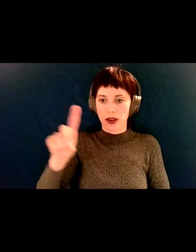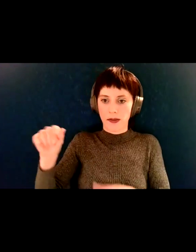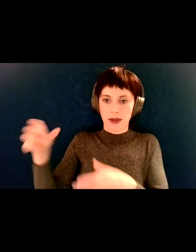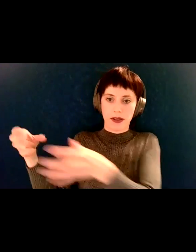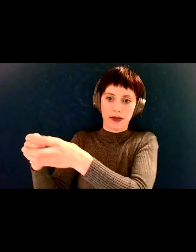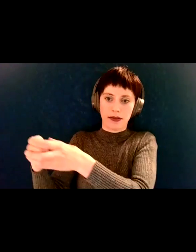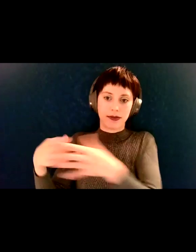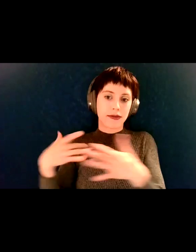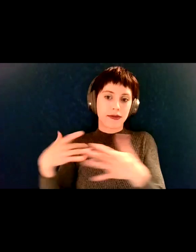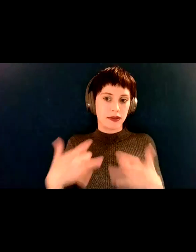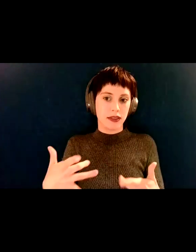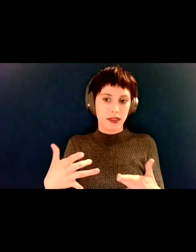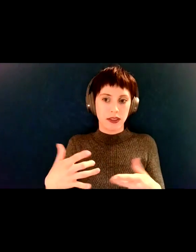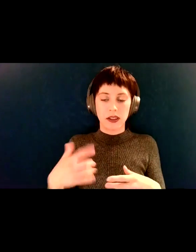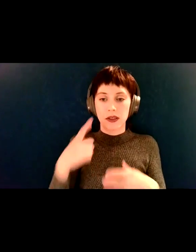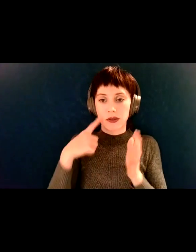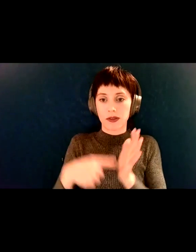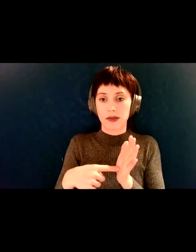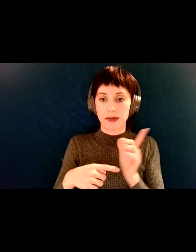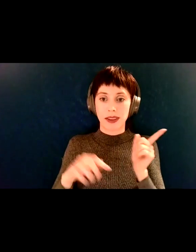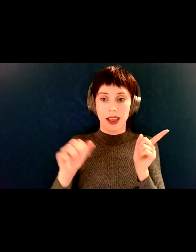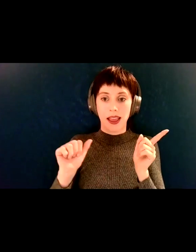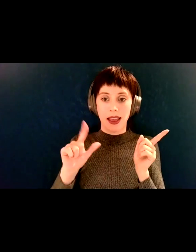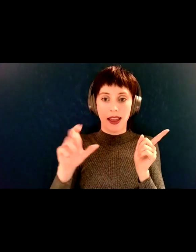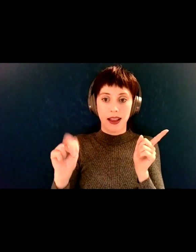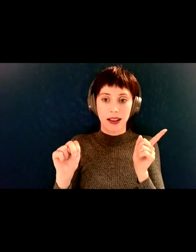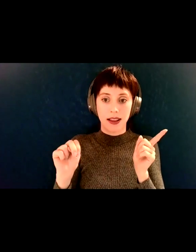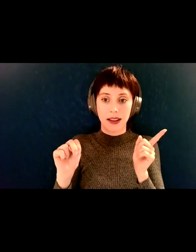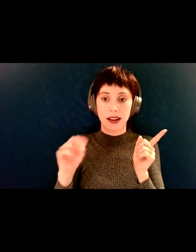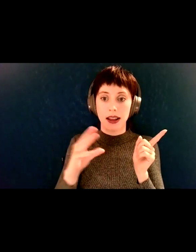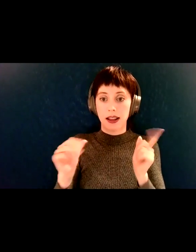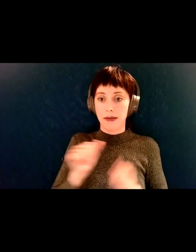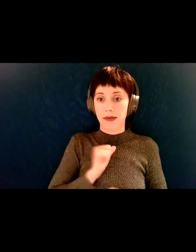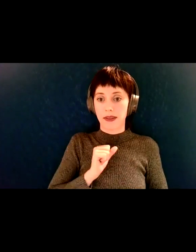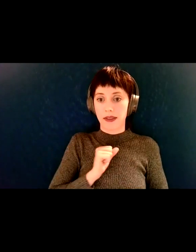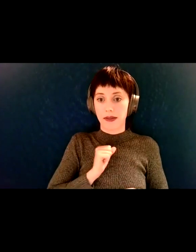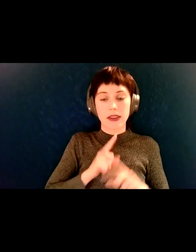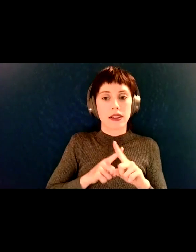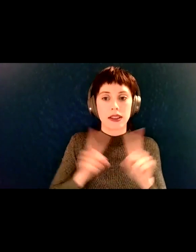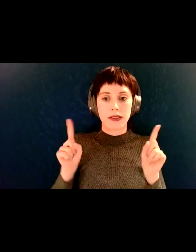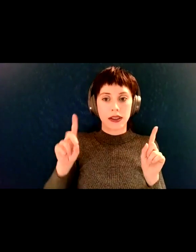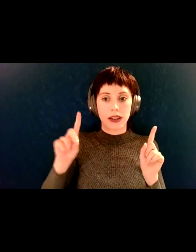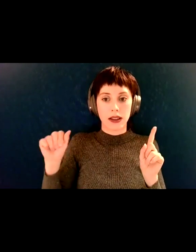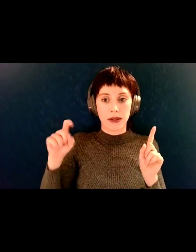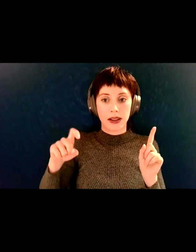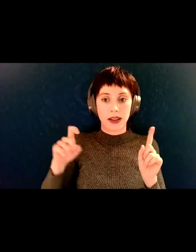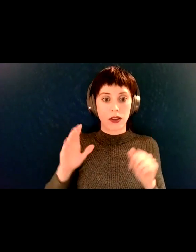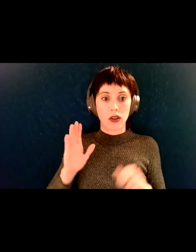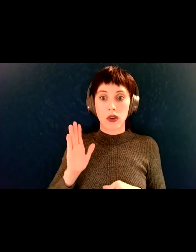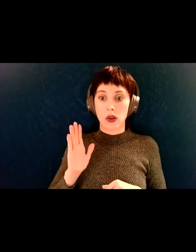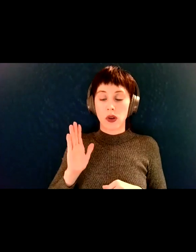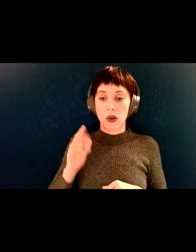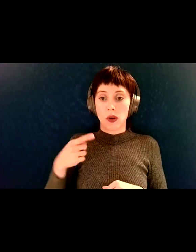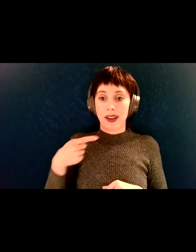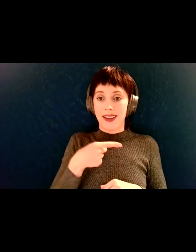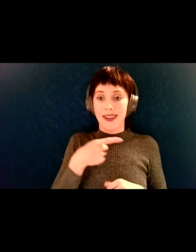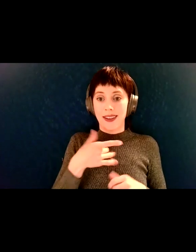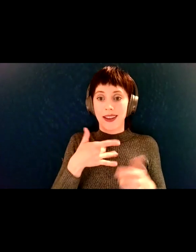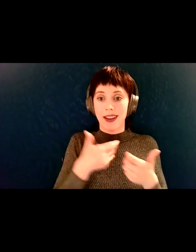um, has different disabilities than I do. Um, so he split into one category. Um,